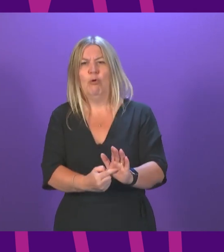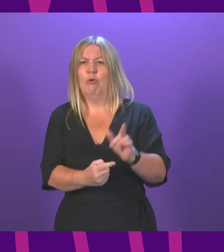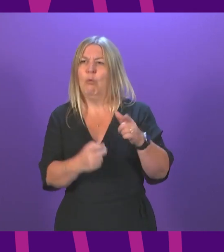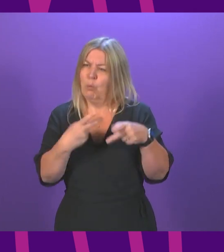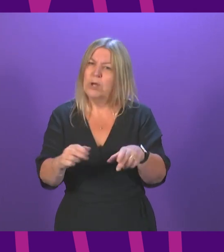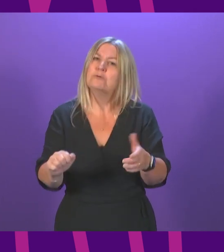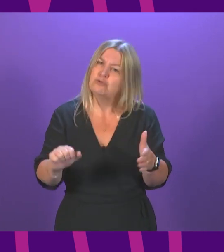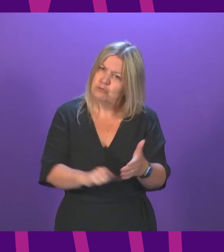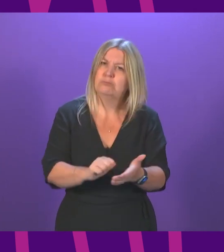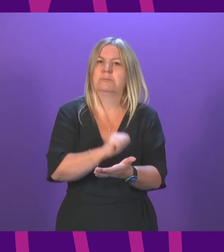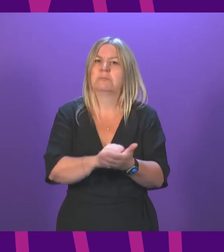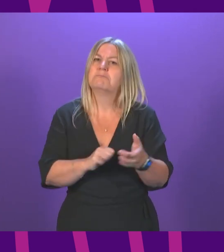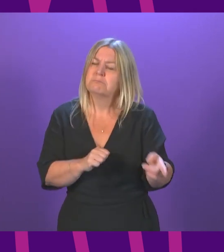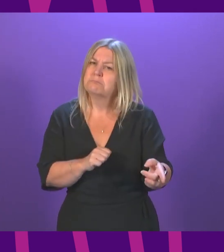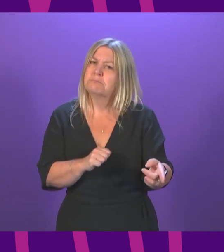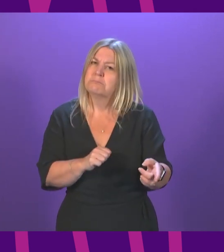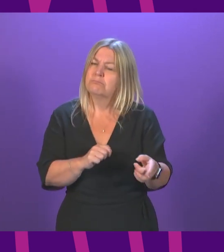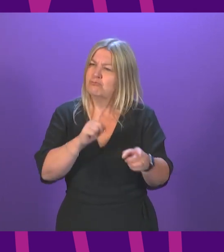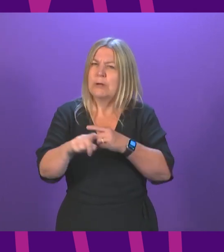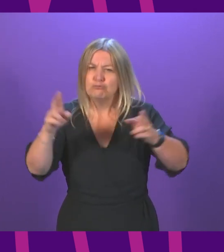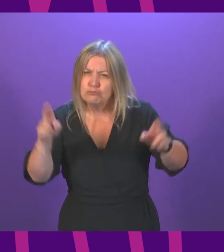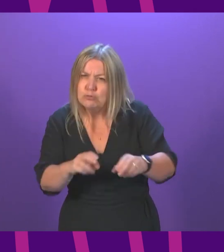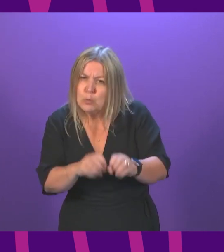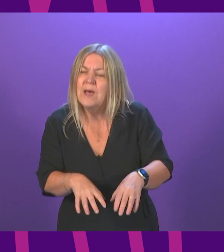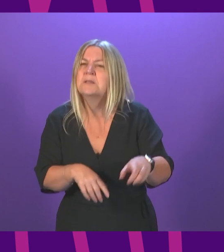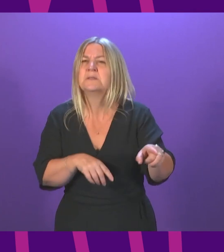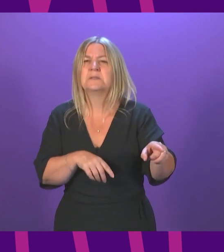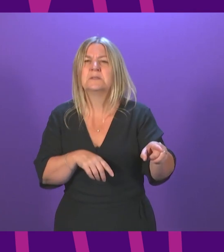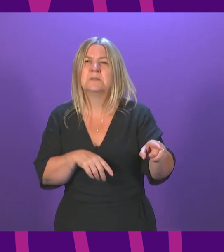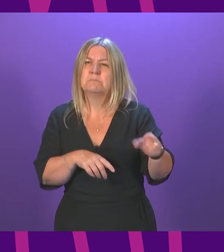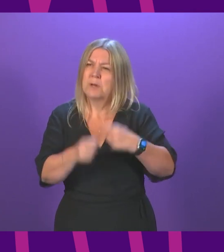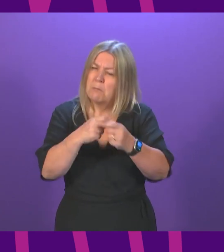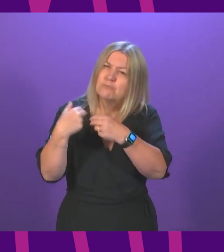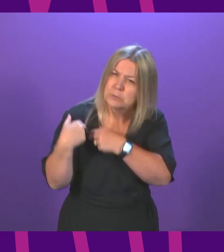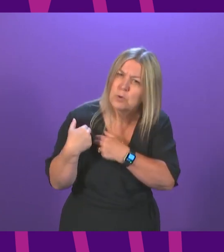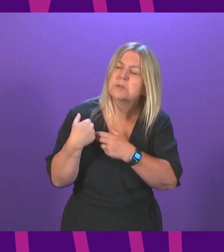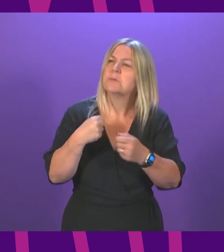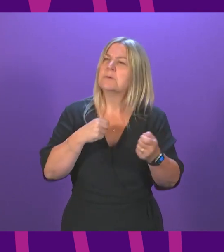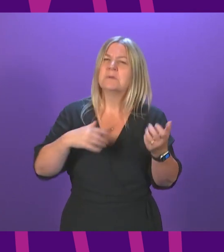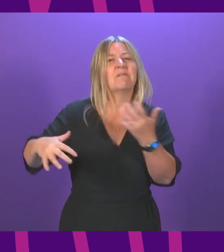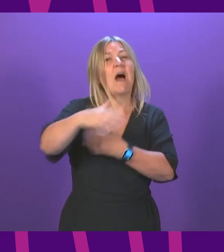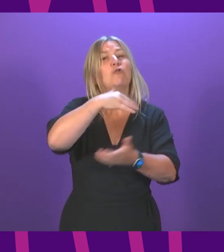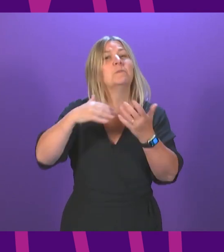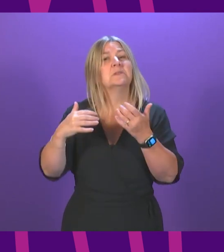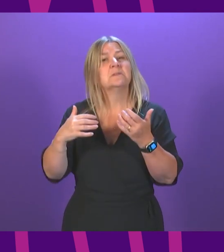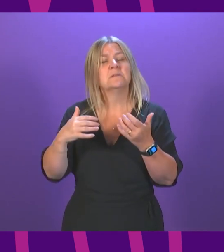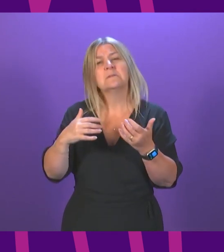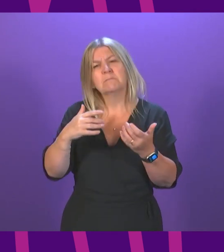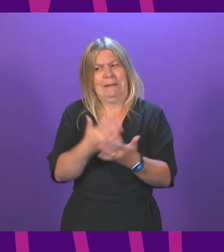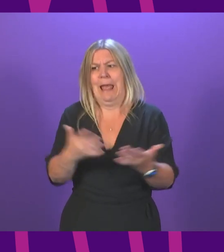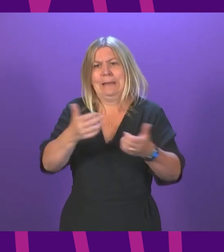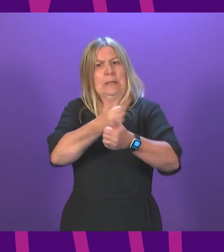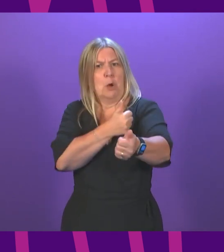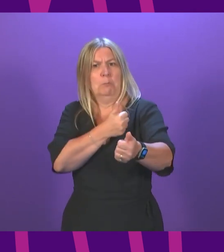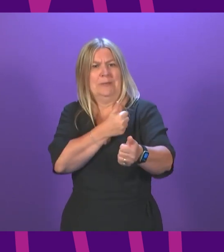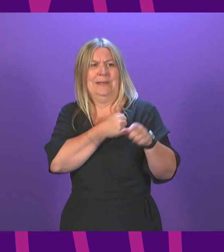companies to cut down on waste and to become much more responsible environmentally more generally, but I do not think any company the size